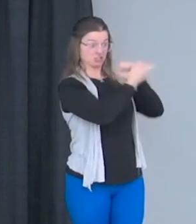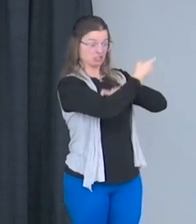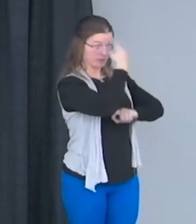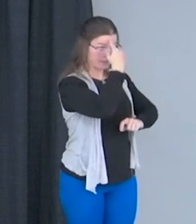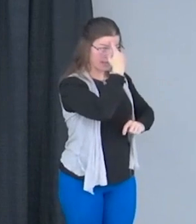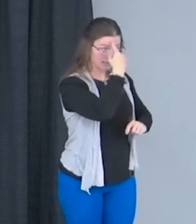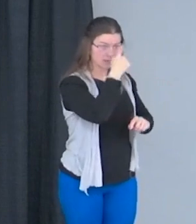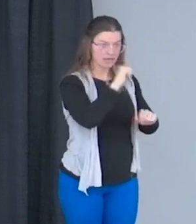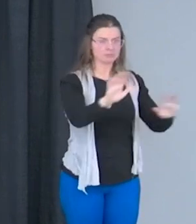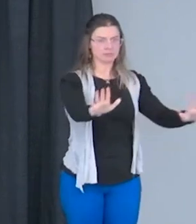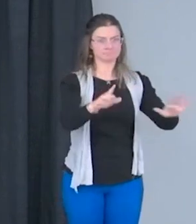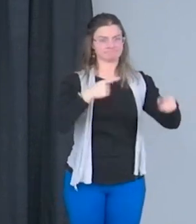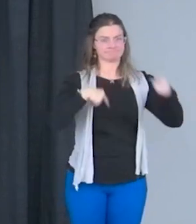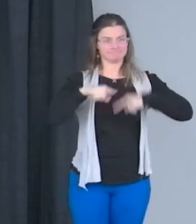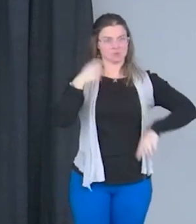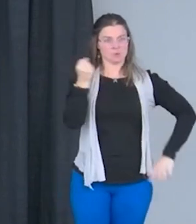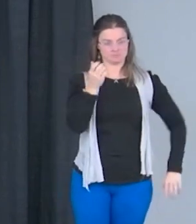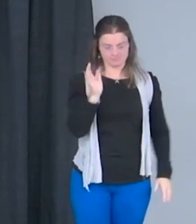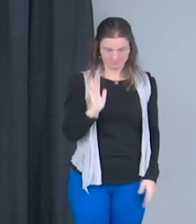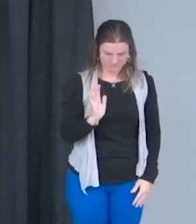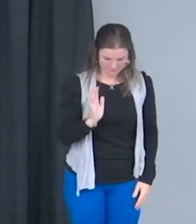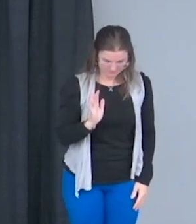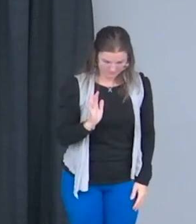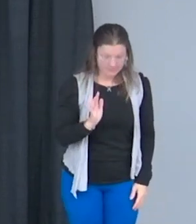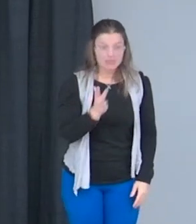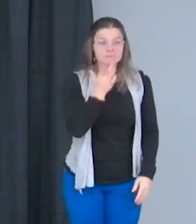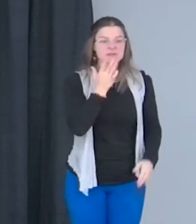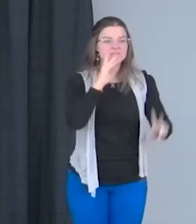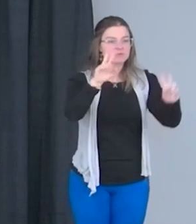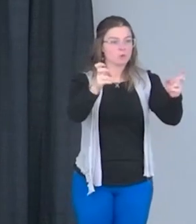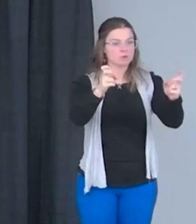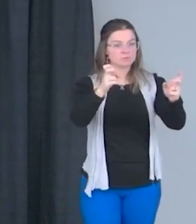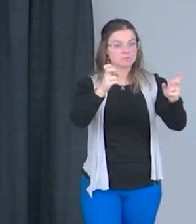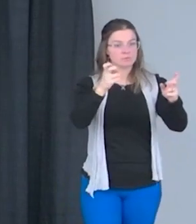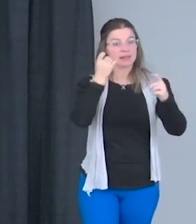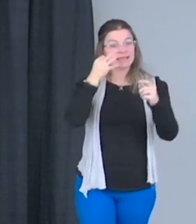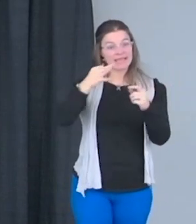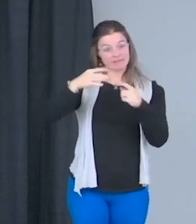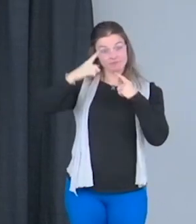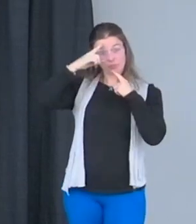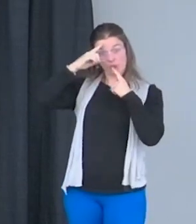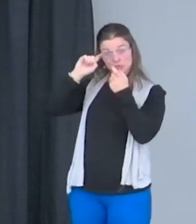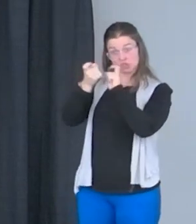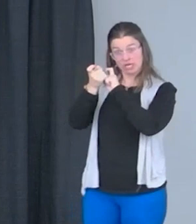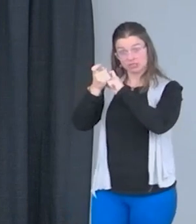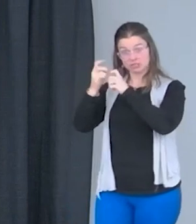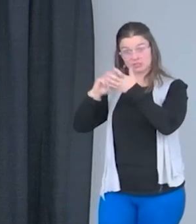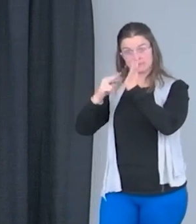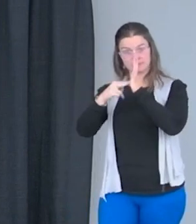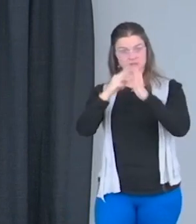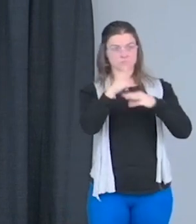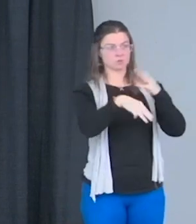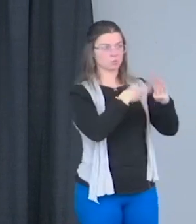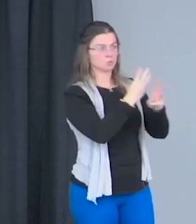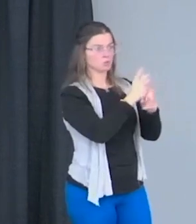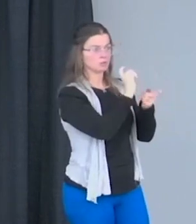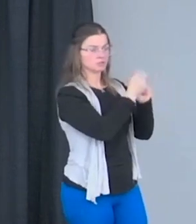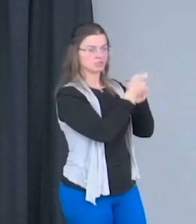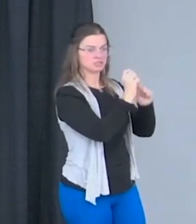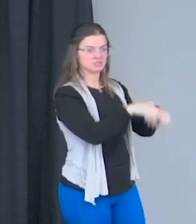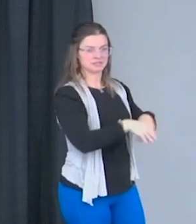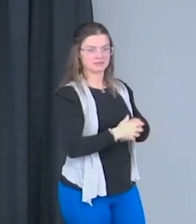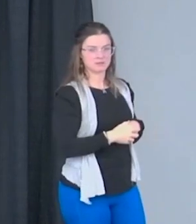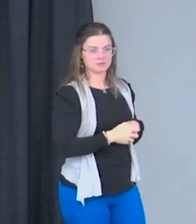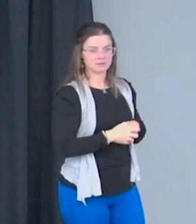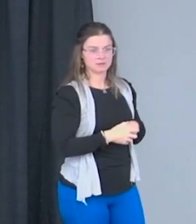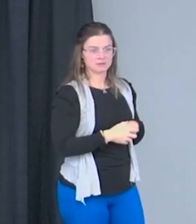have, okay. One of my favorite quotes is, if I could change my thoughts, I could change the world. And so, that's